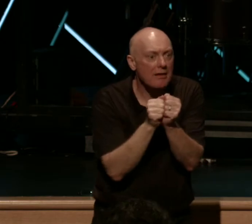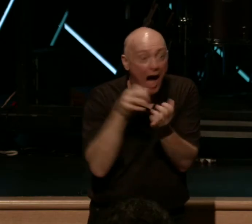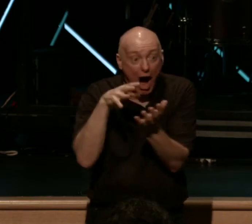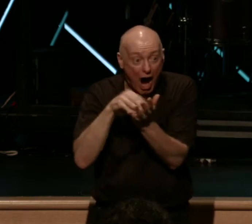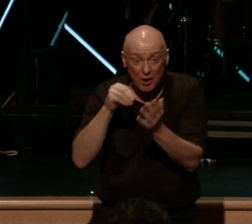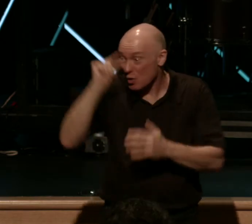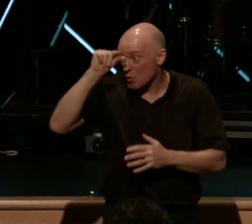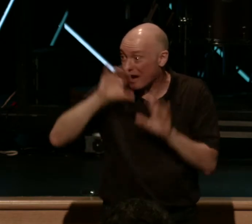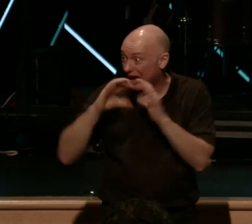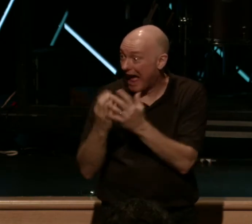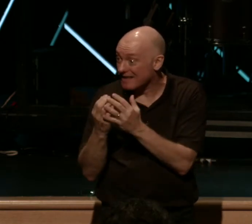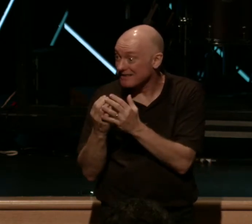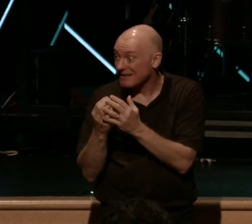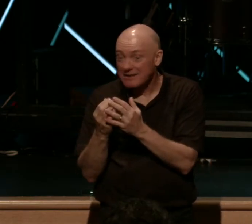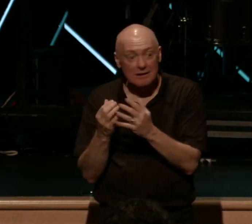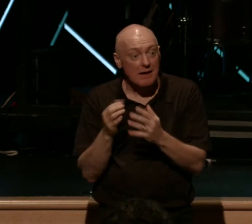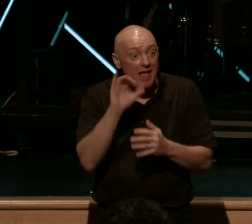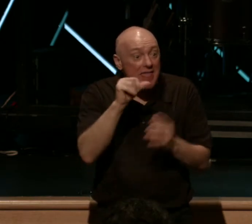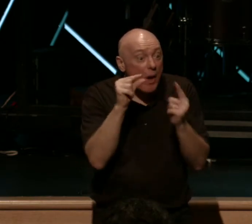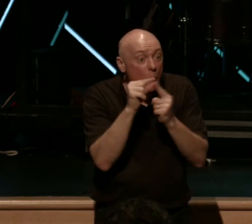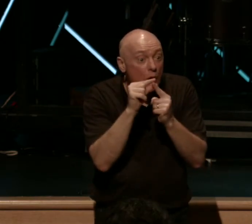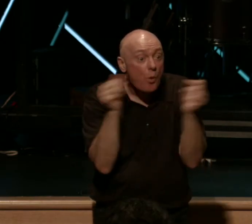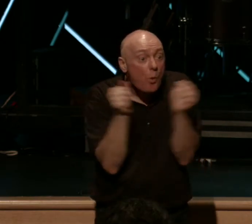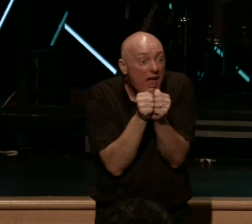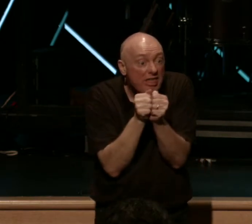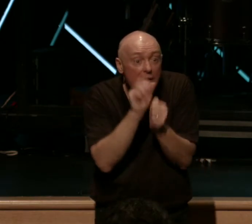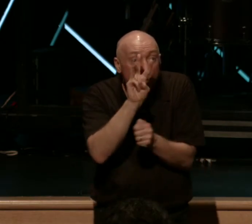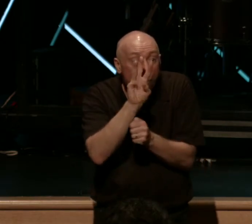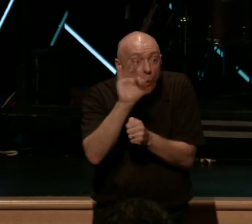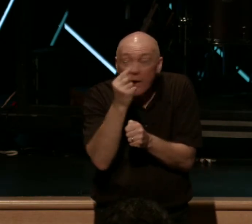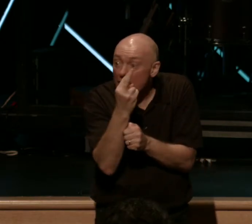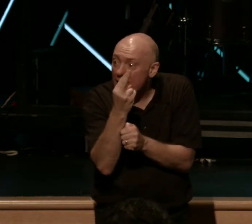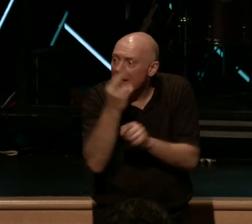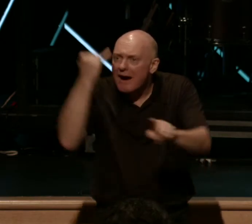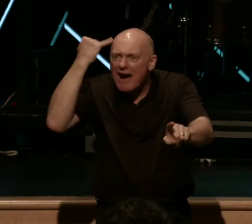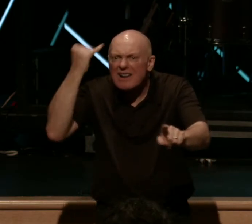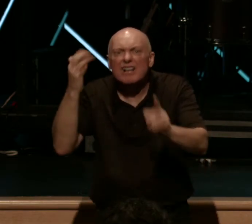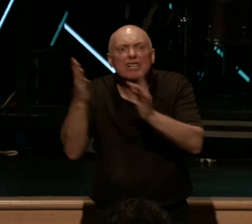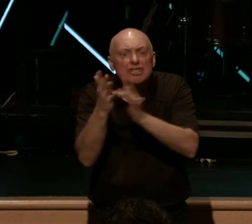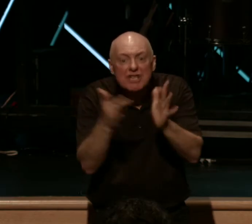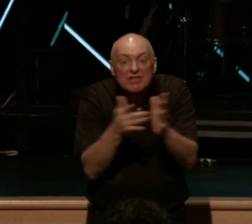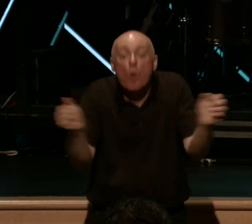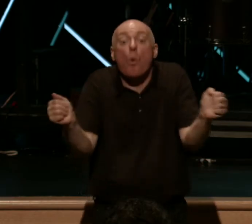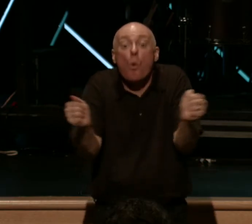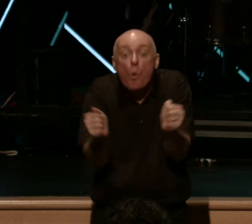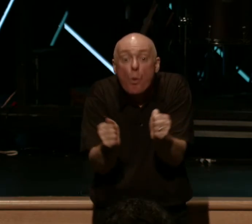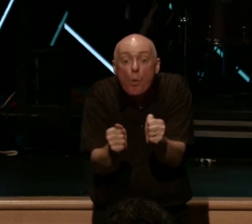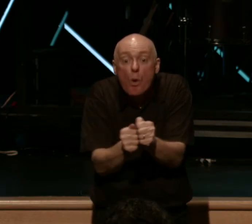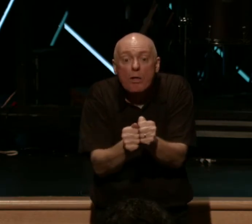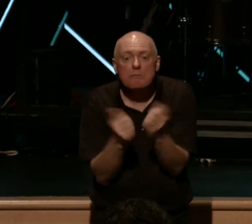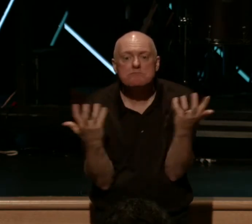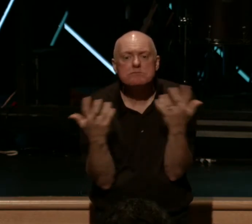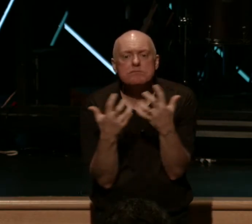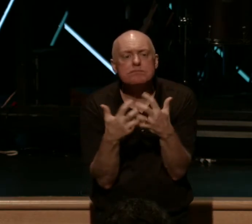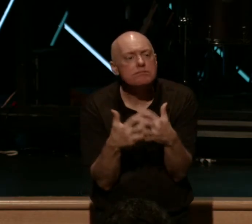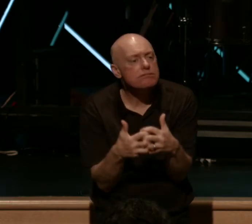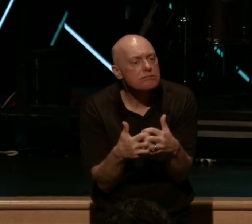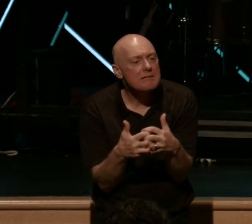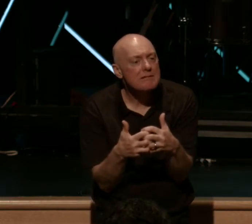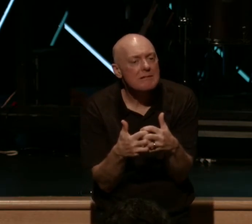professor, who's a Greek scholar, said that word with gives us the idea that Jesus was with them in harmony. He is with the